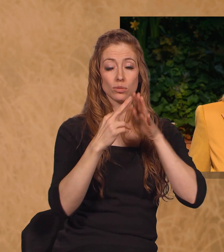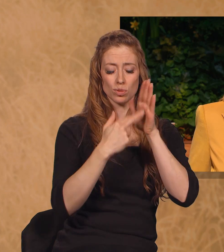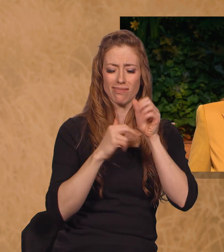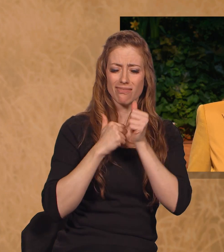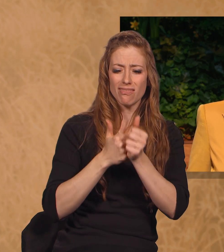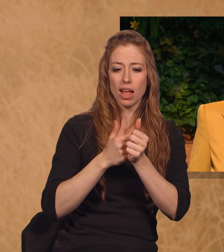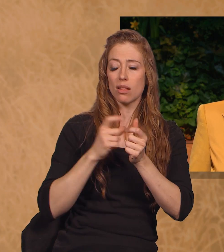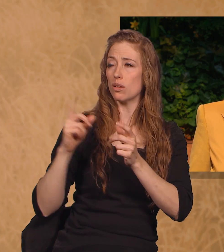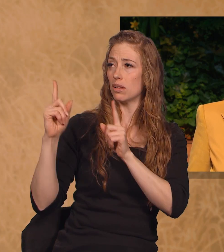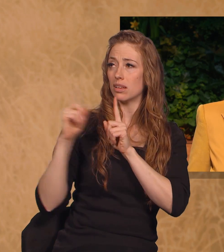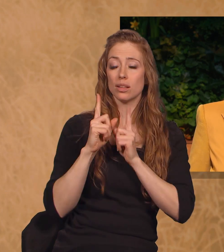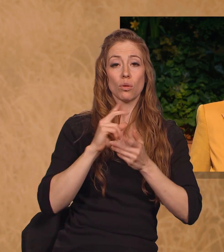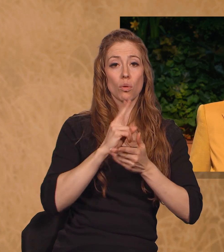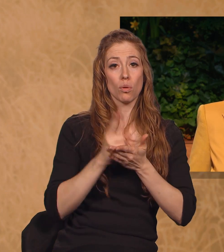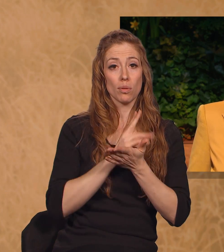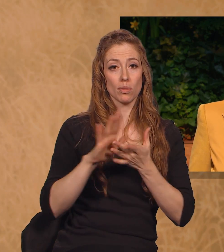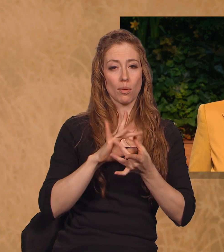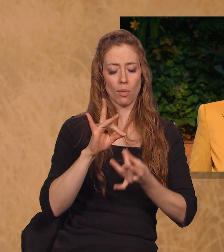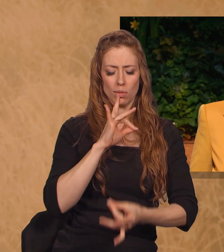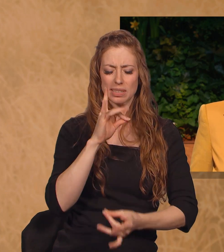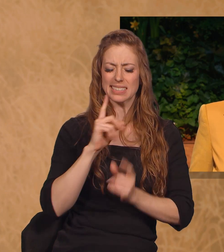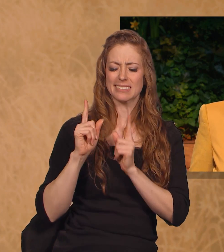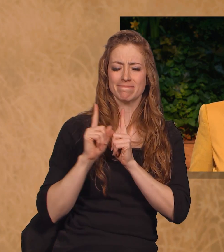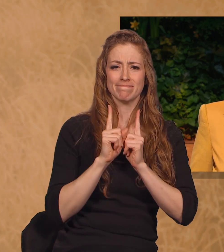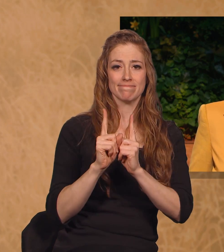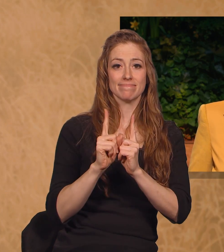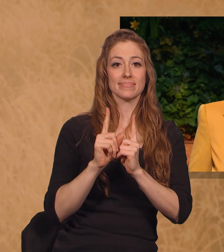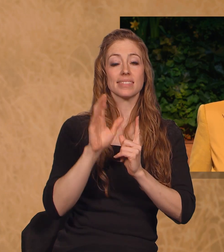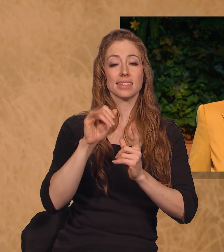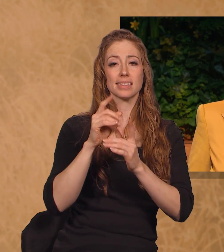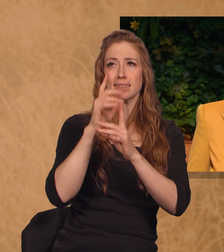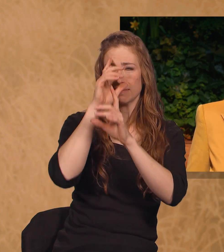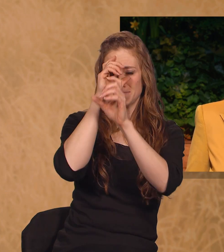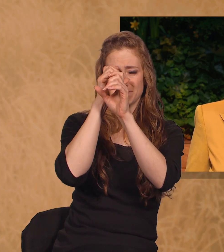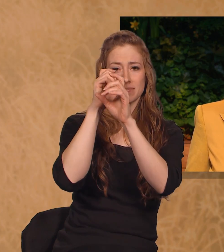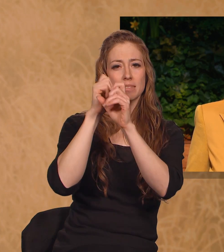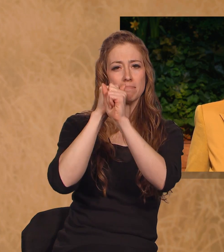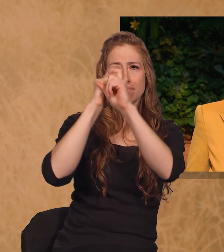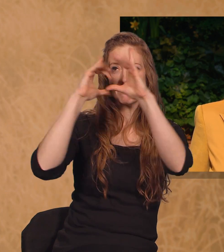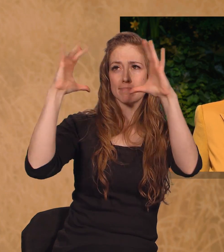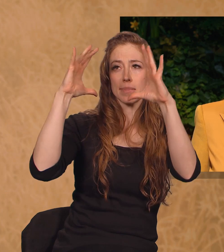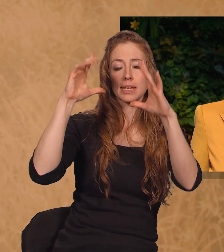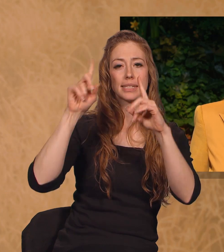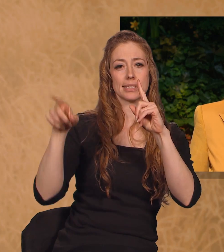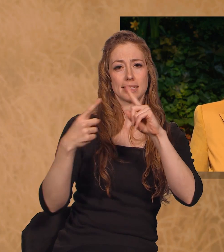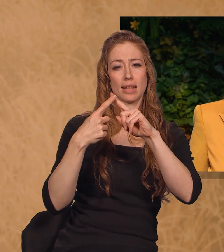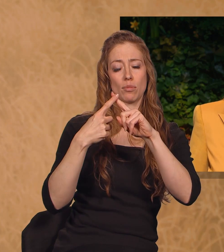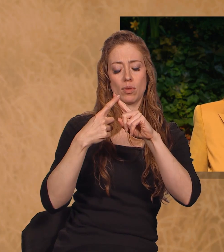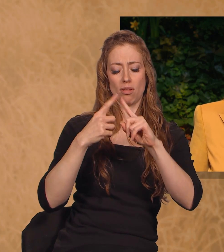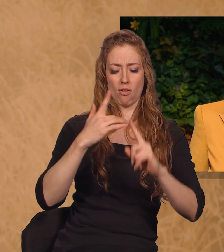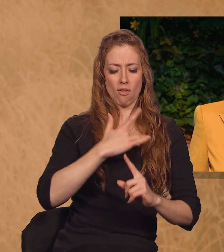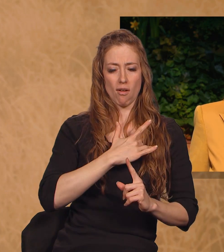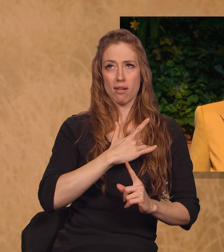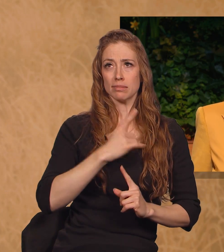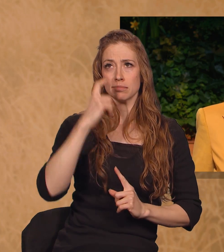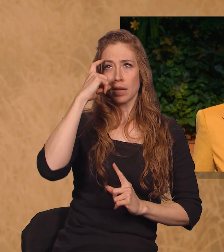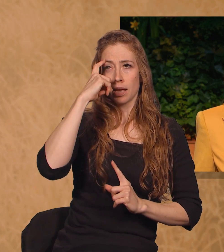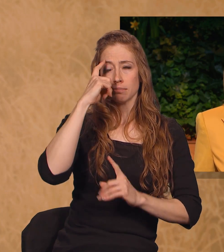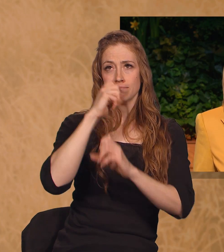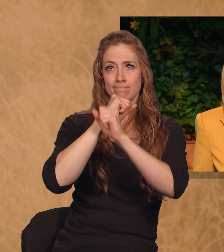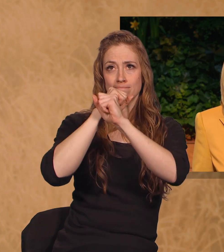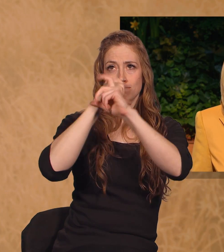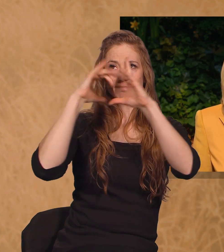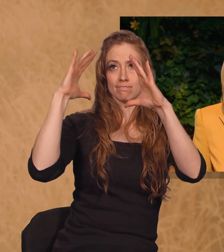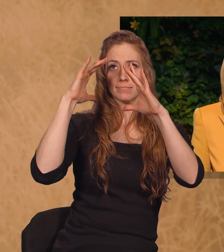Retain the vision of the temple, the Savior's holy house, ever in your hearts and minds. Several